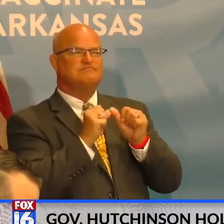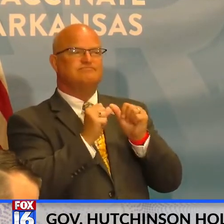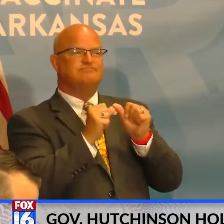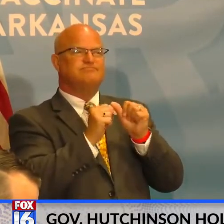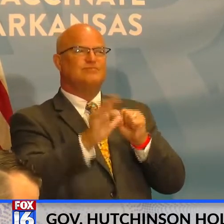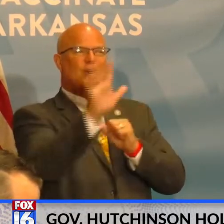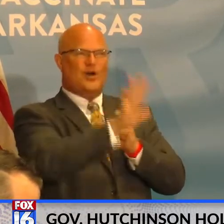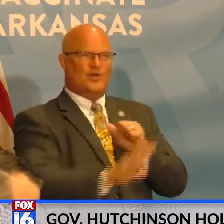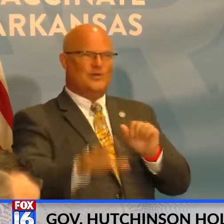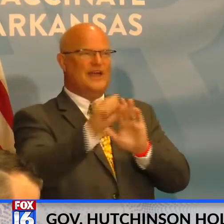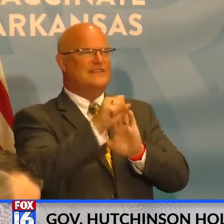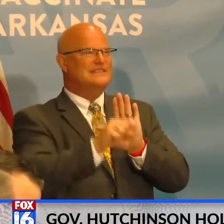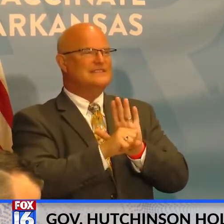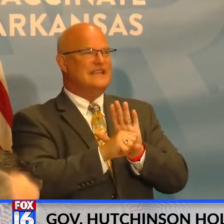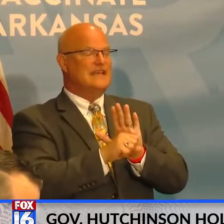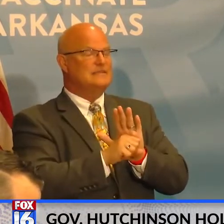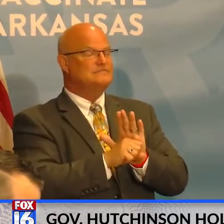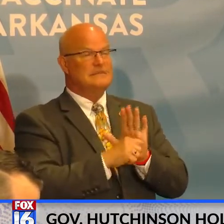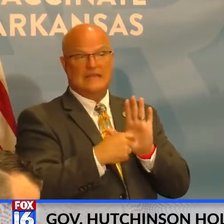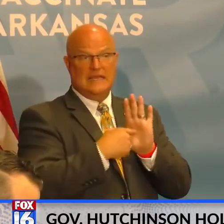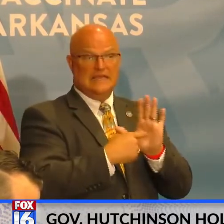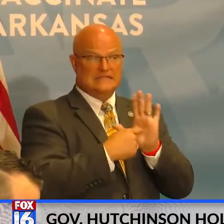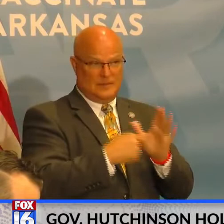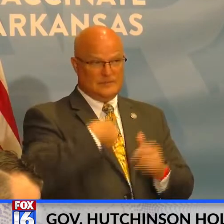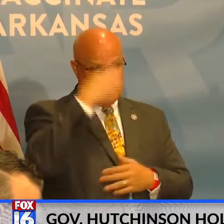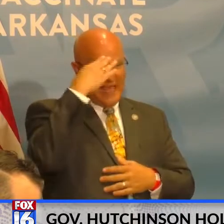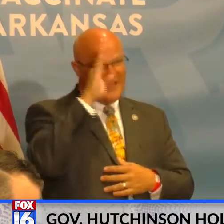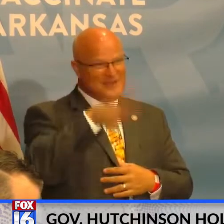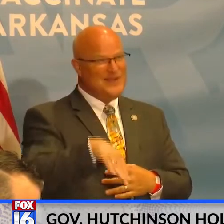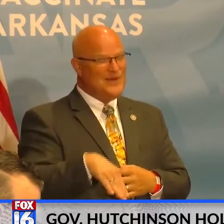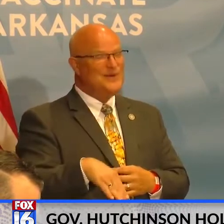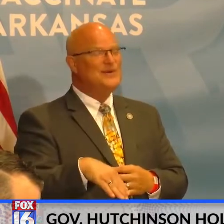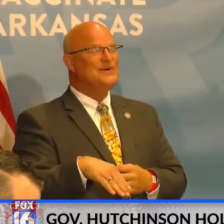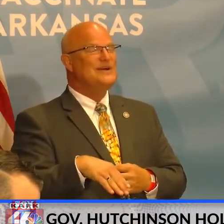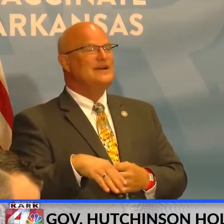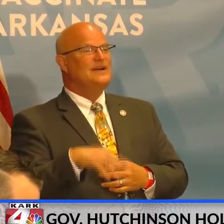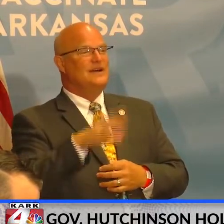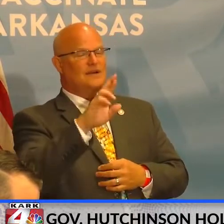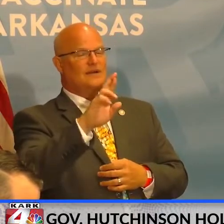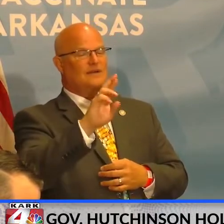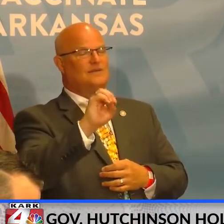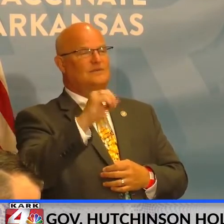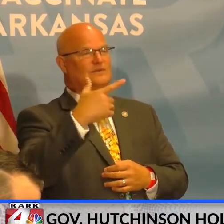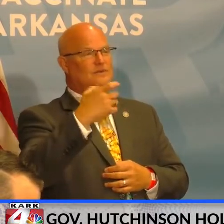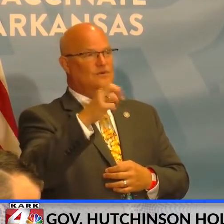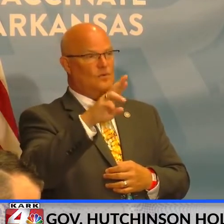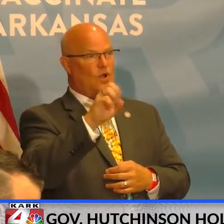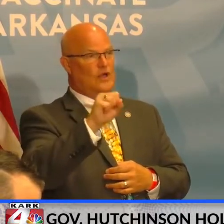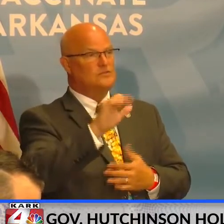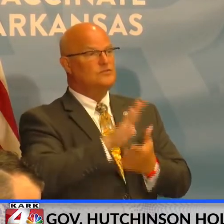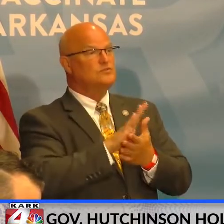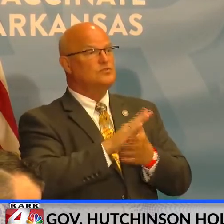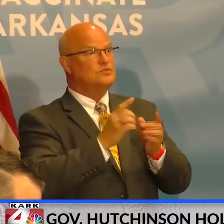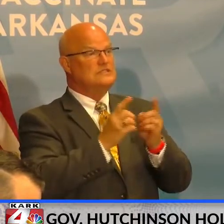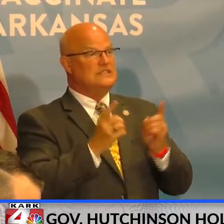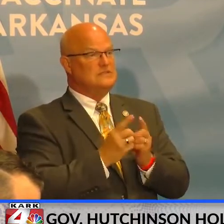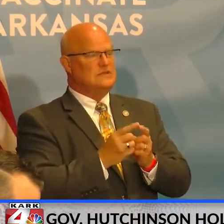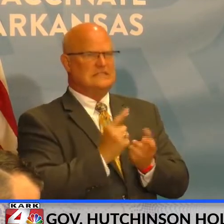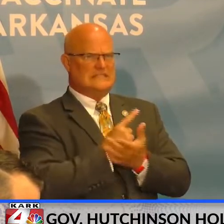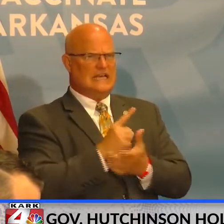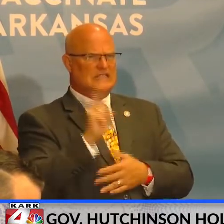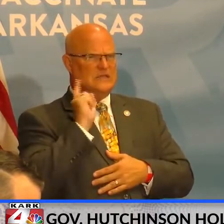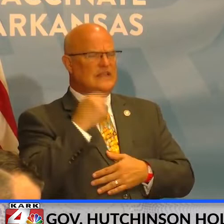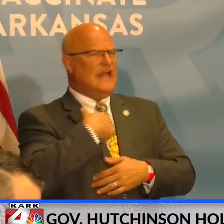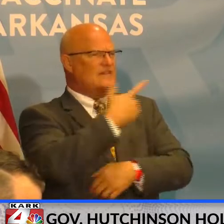state. Some of the examples that I know of are in the Rogers School District. Within the last week, they held a